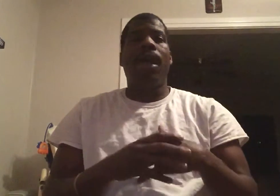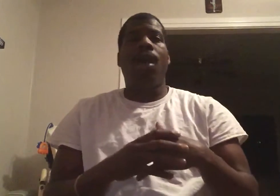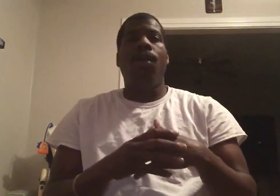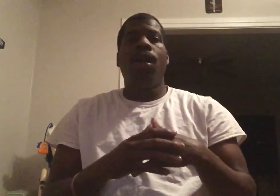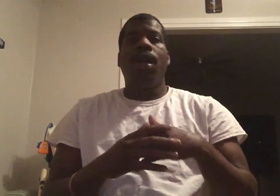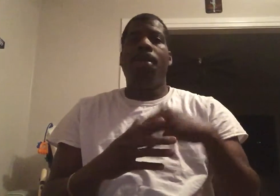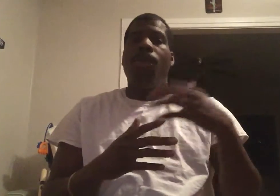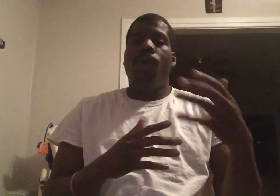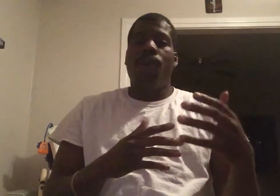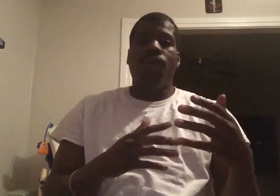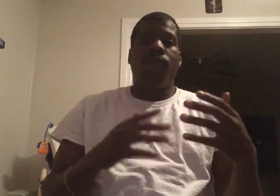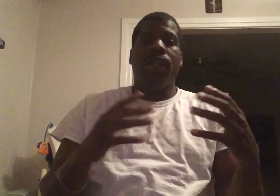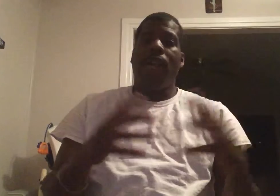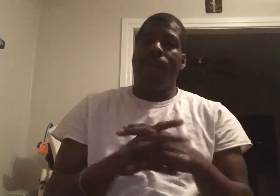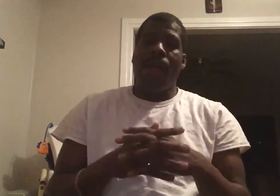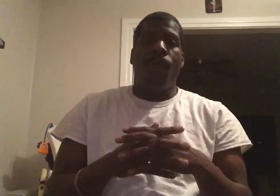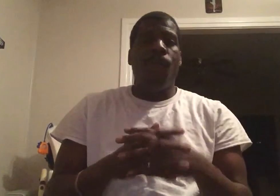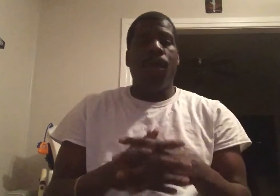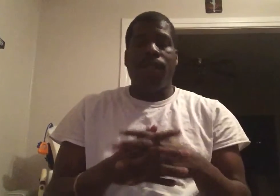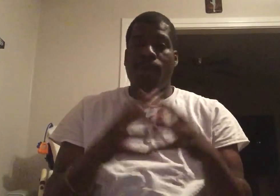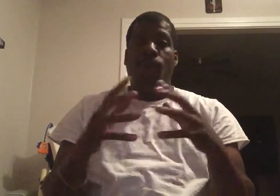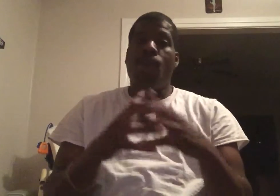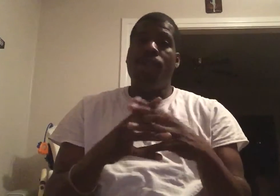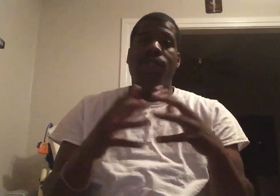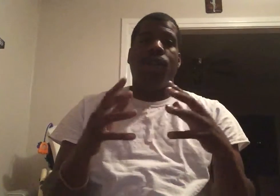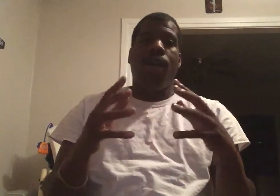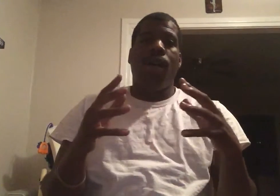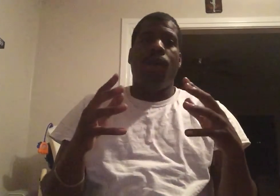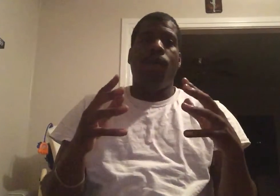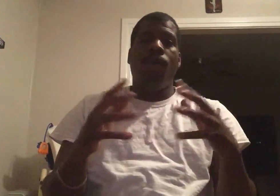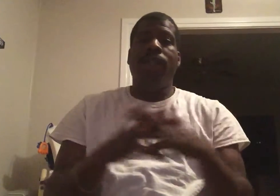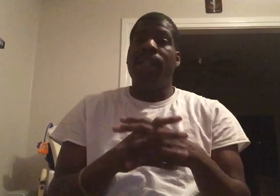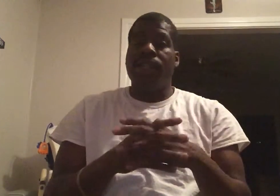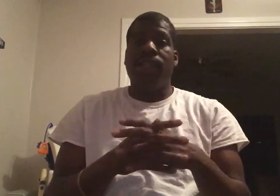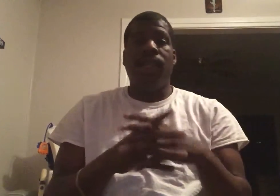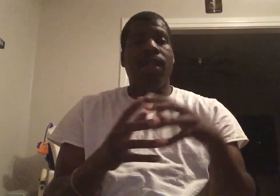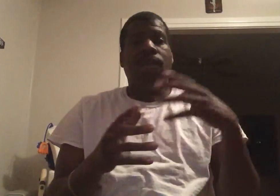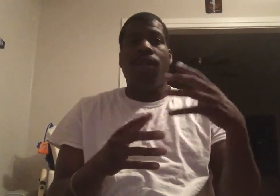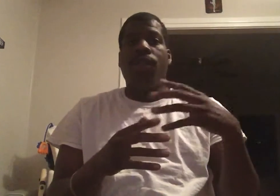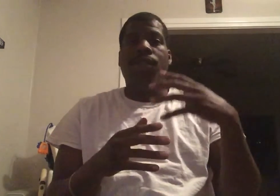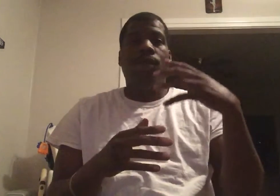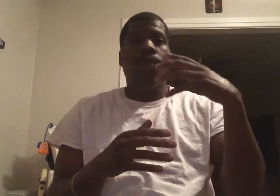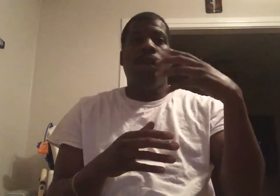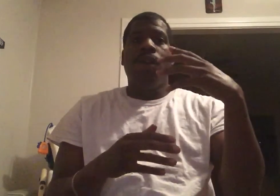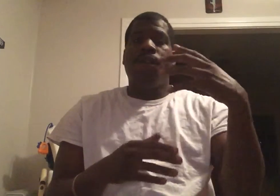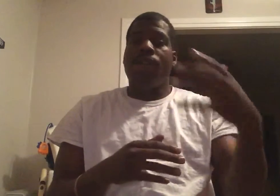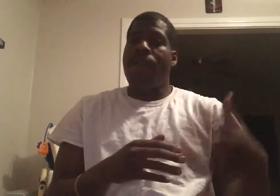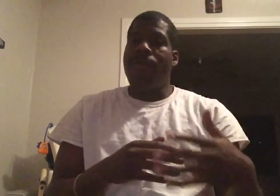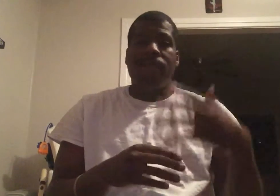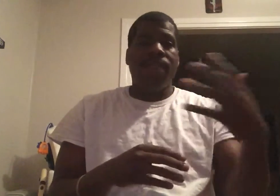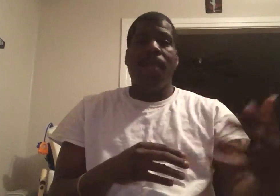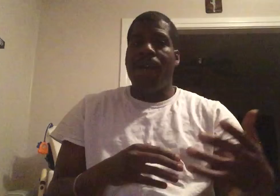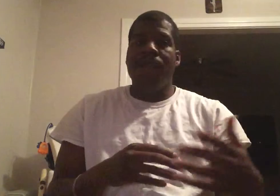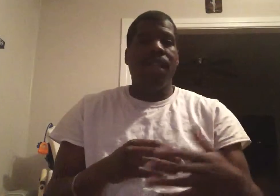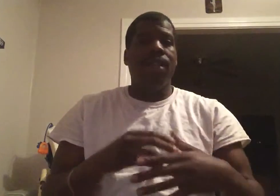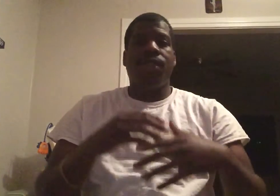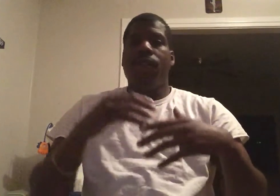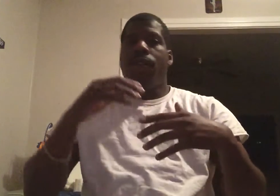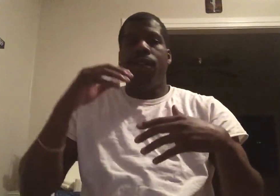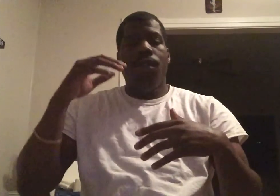how him and Wells were together at one they were once One entity in regards to having the same ideas You